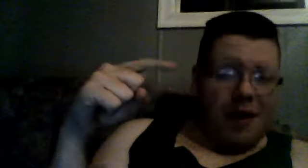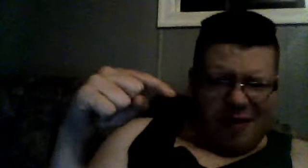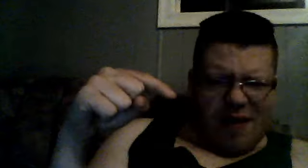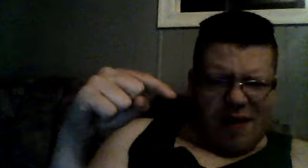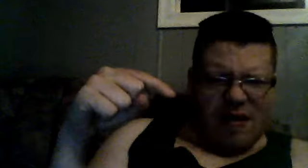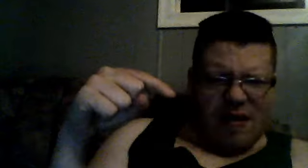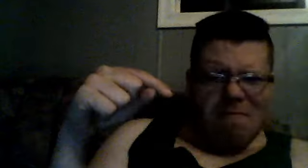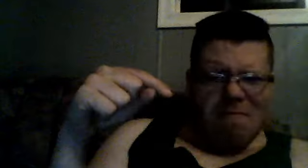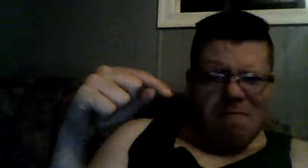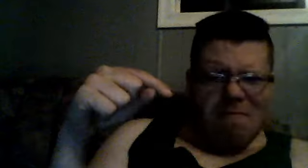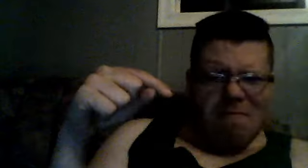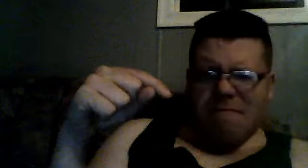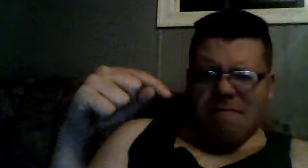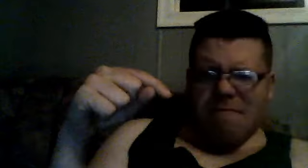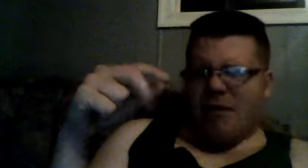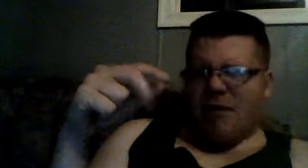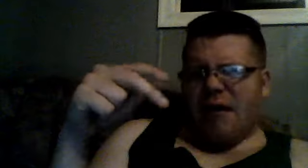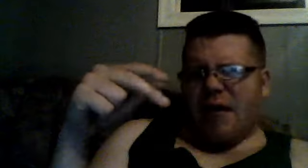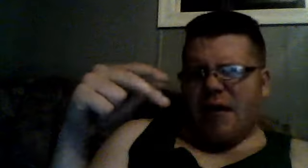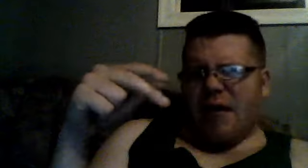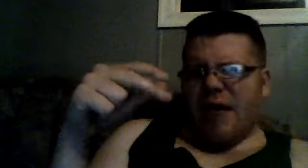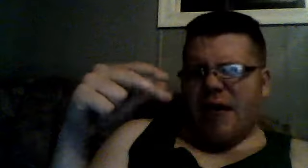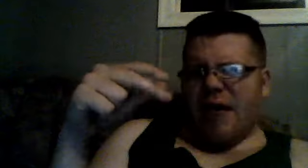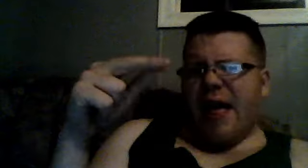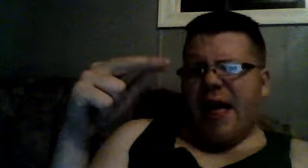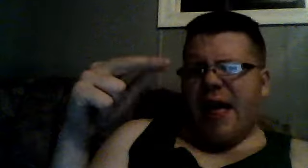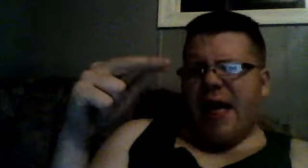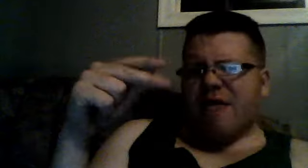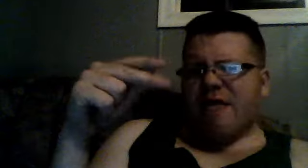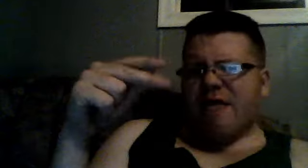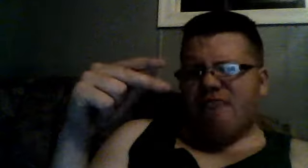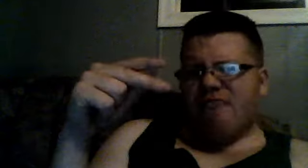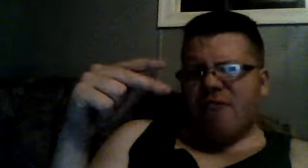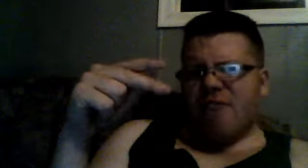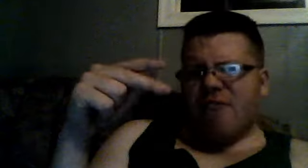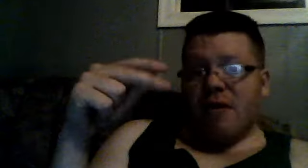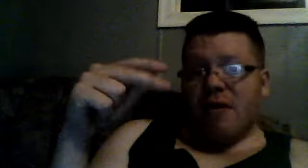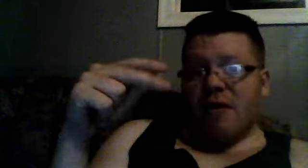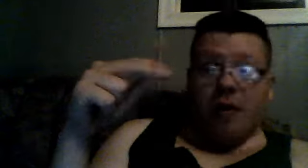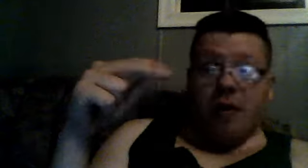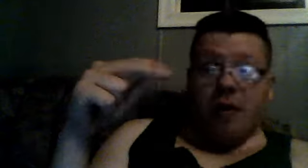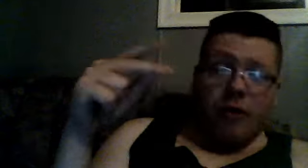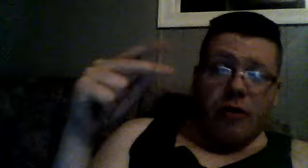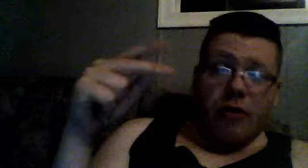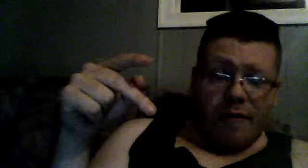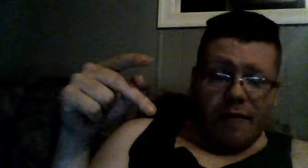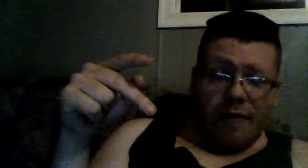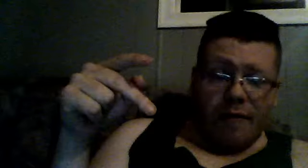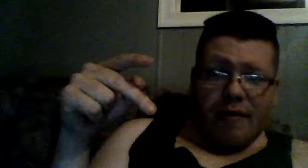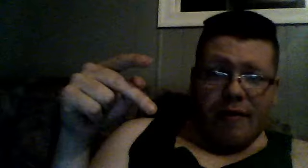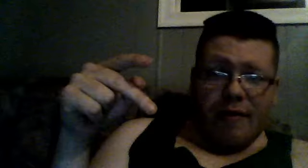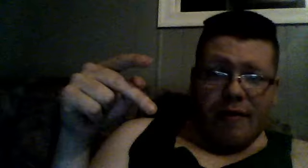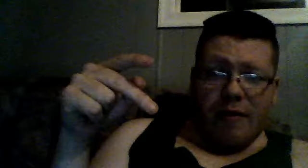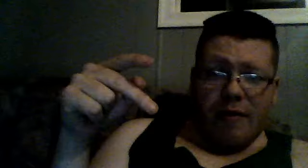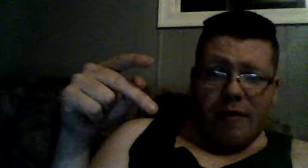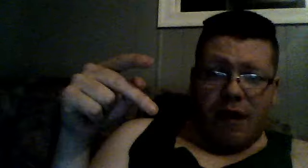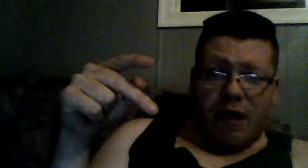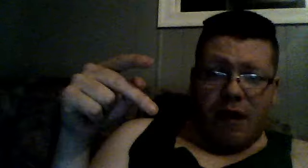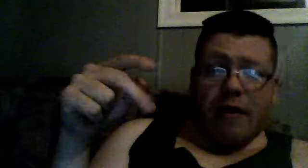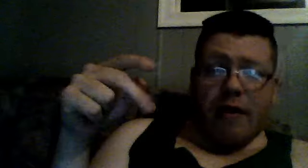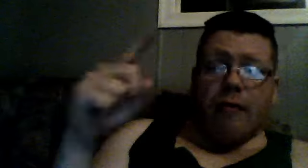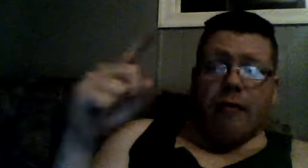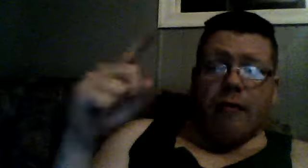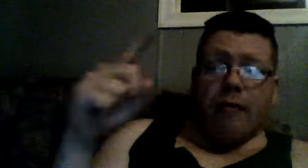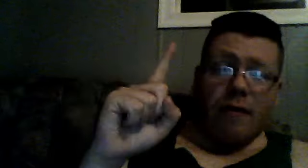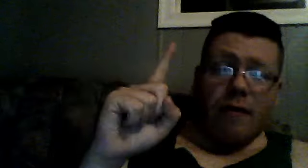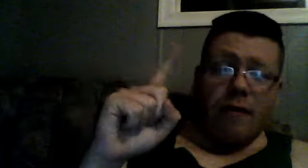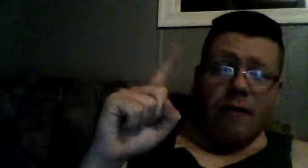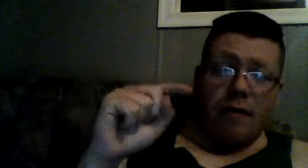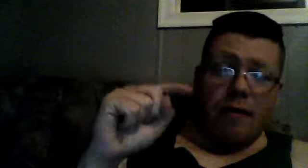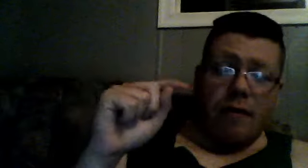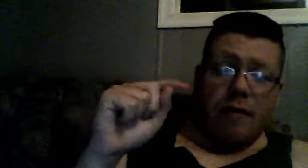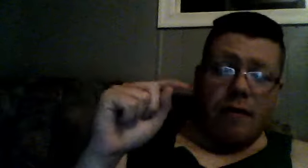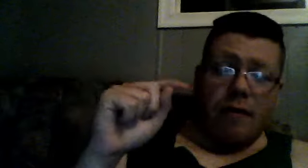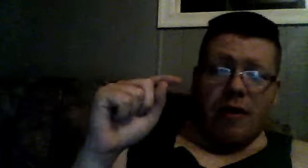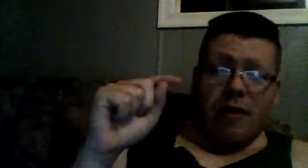seasons, and, two, spin-offs, and, one, potential,